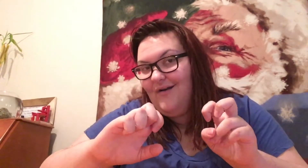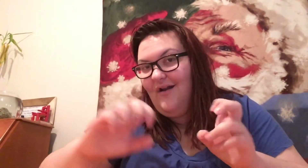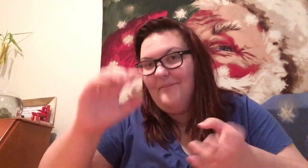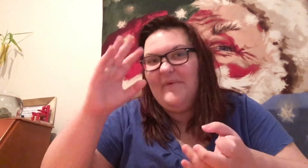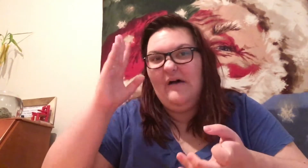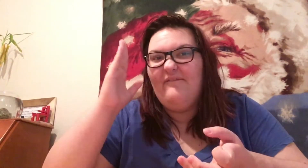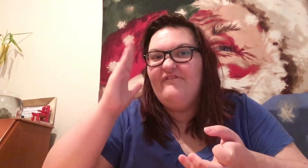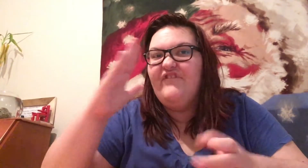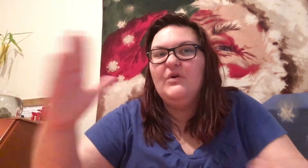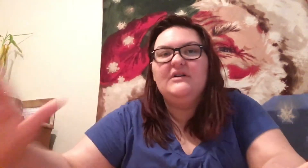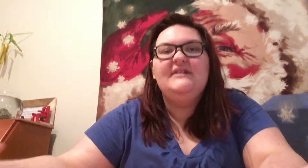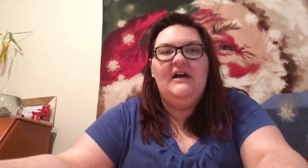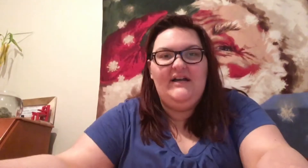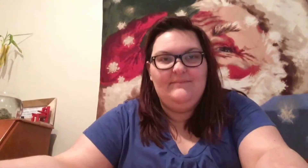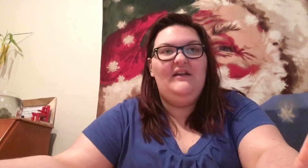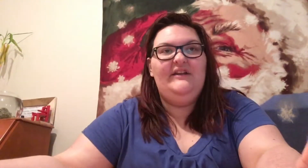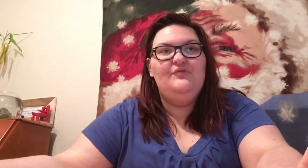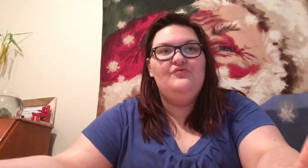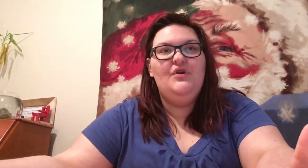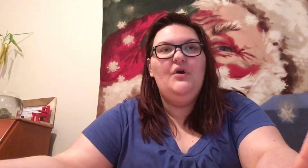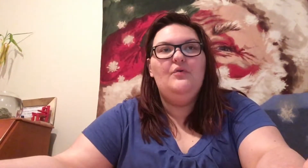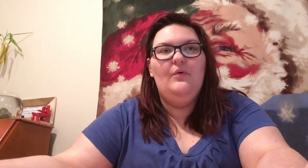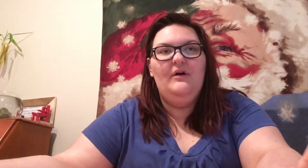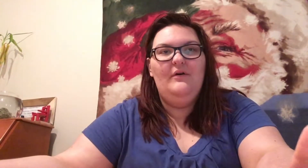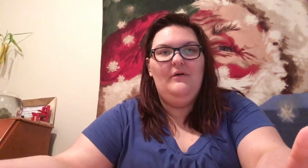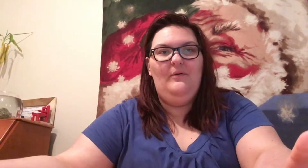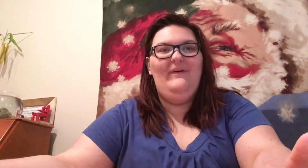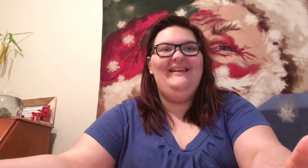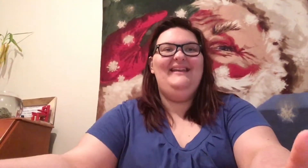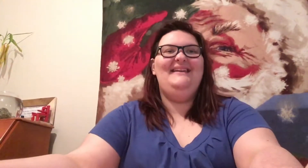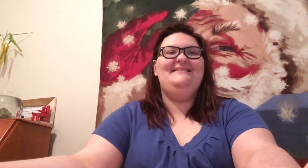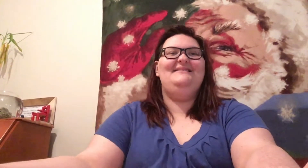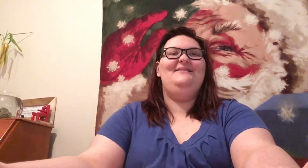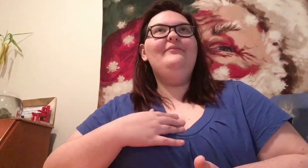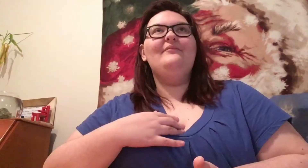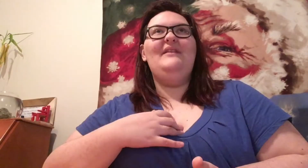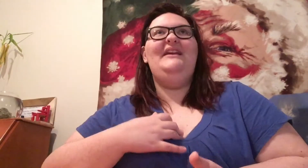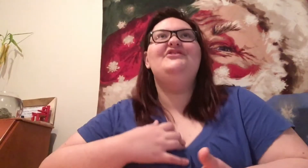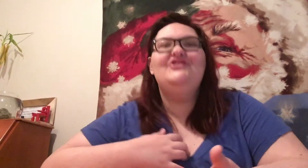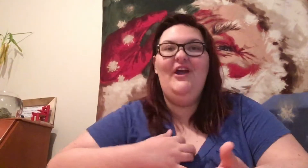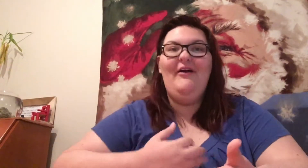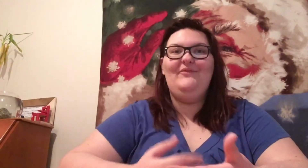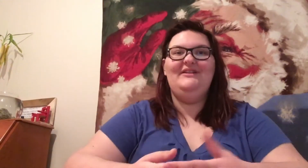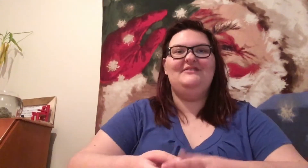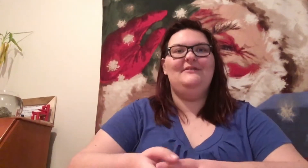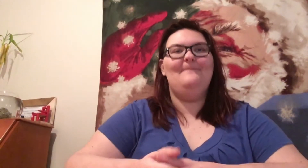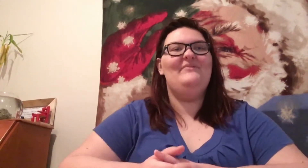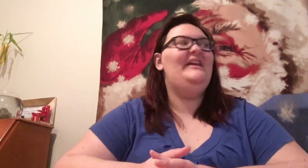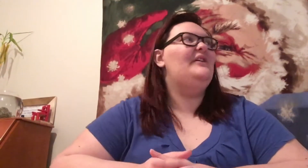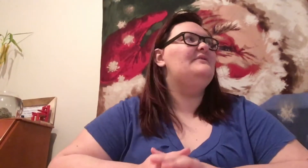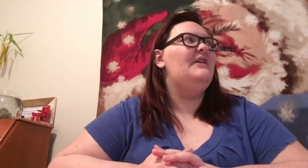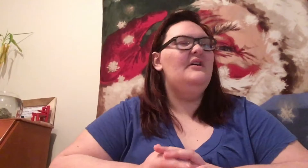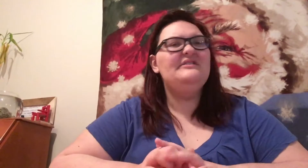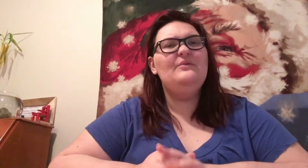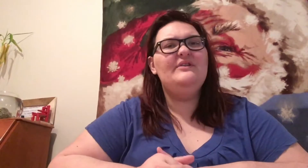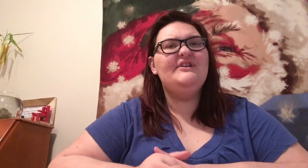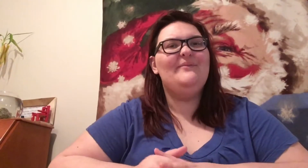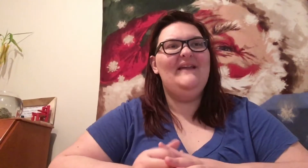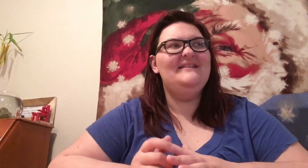about four times. You know what it is. So each time he goes, so what are your plans